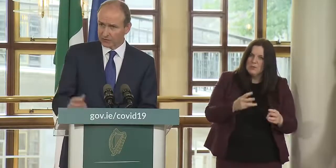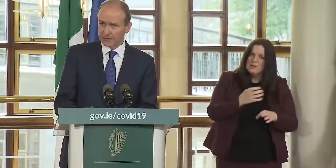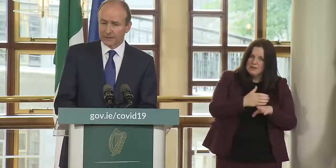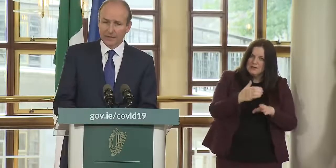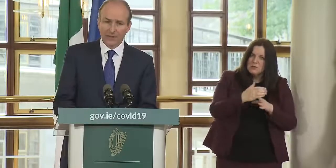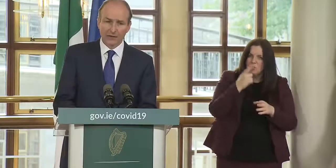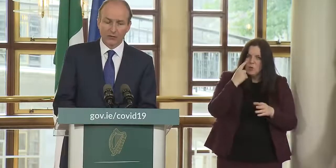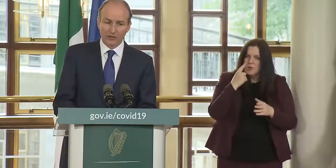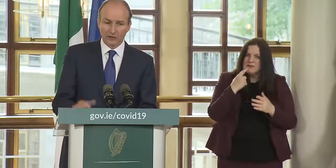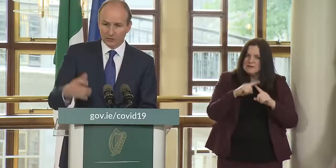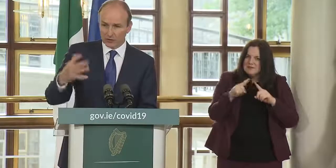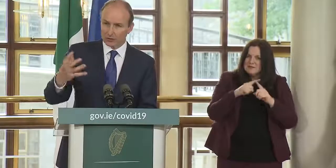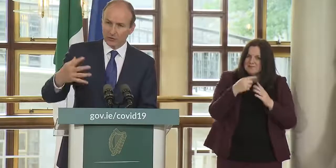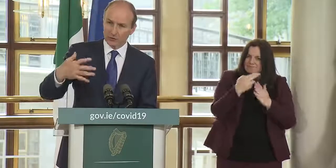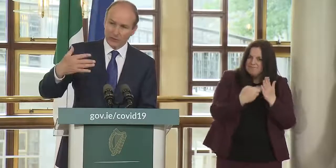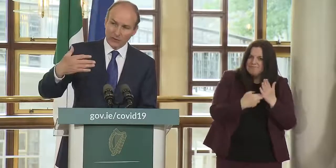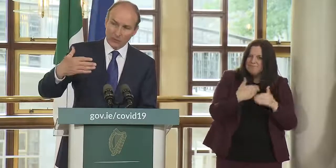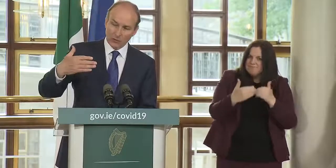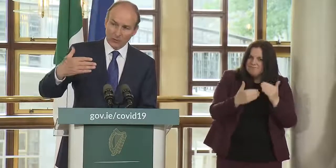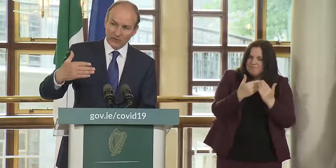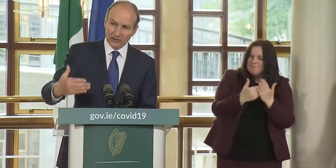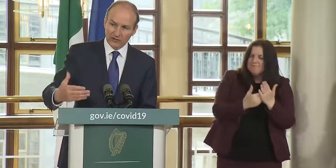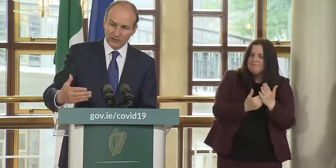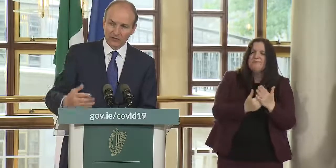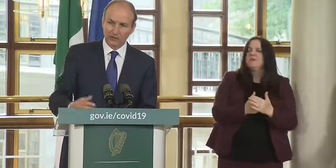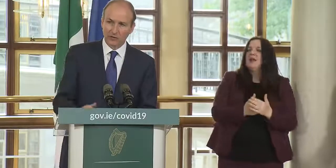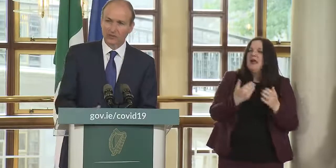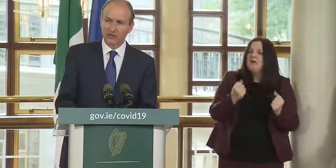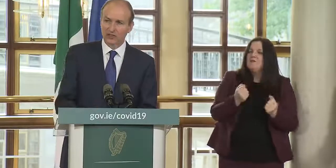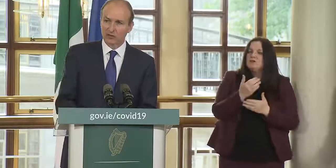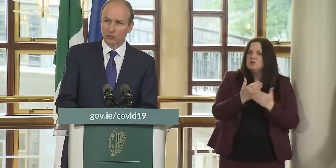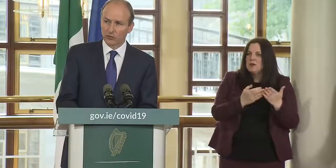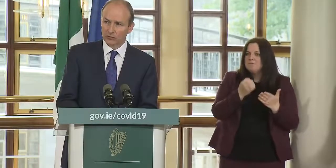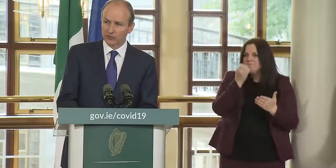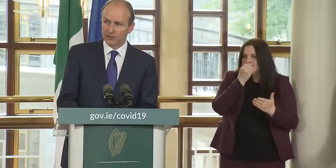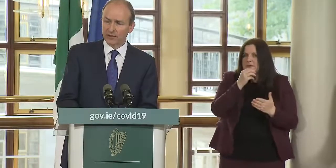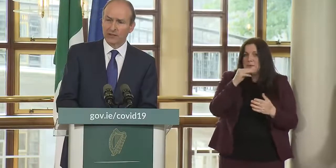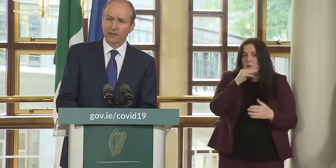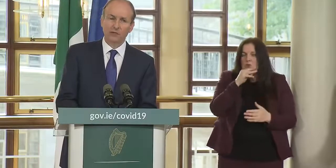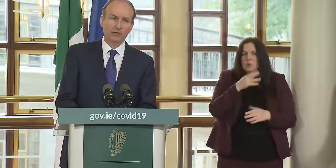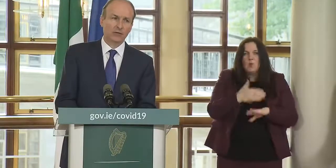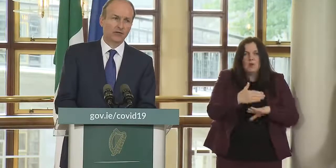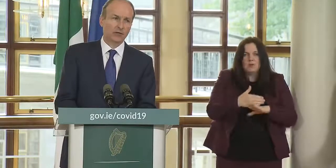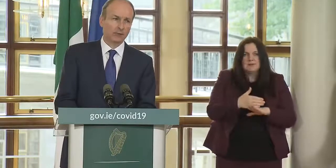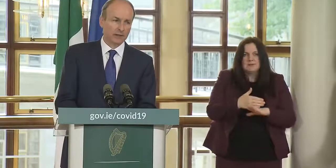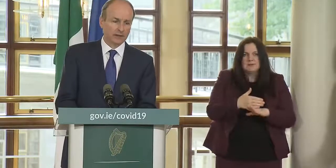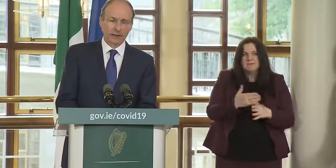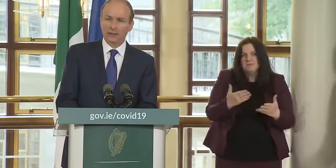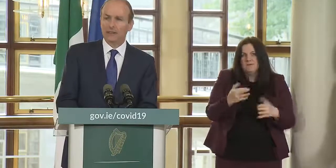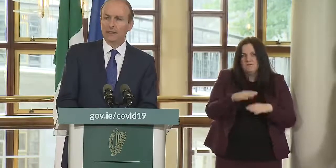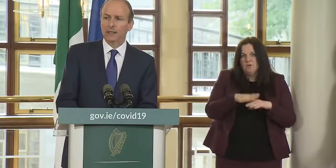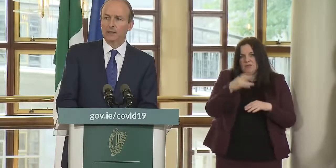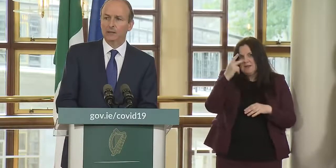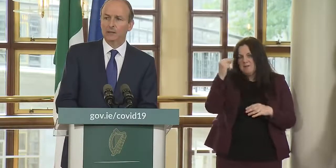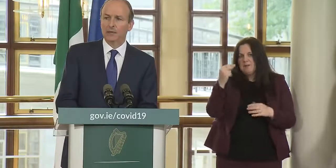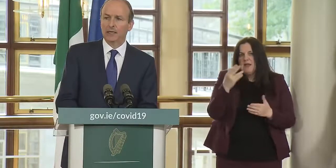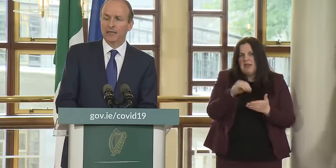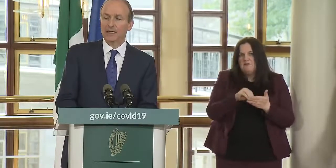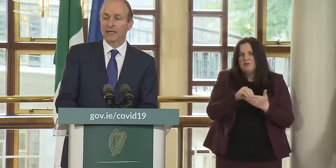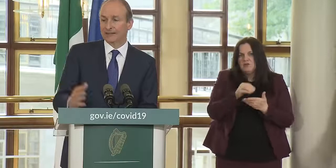measures i think we still have to you know there there are a number of exemptions in terms of essential workers for example uh